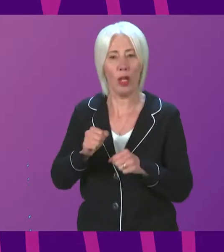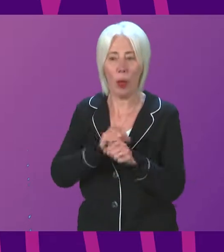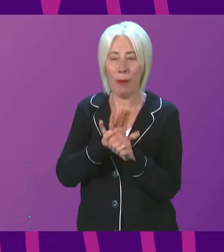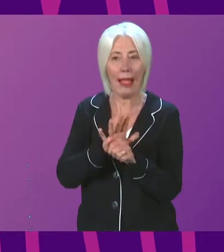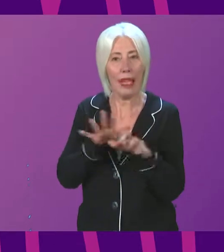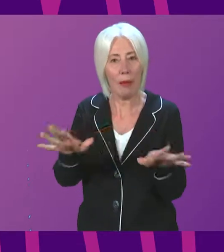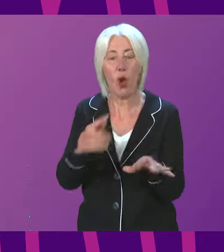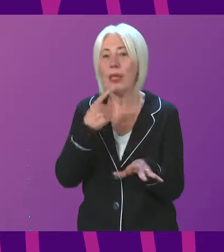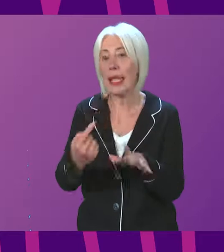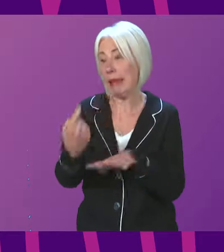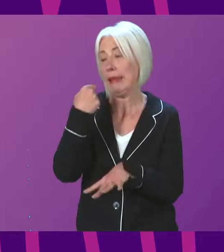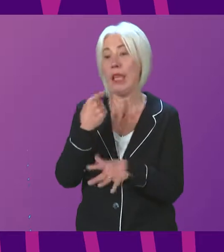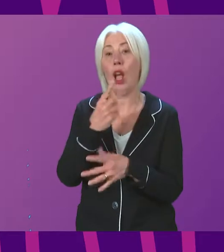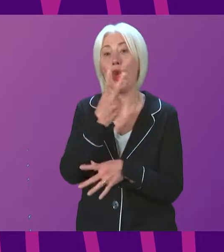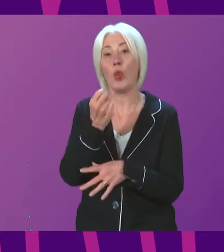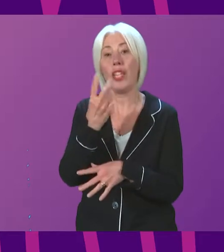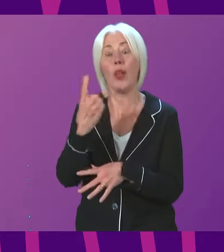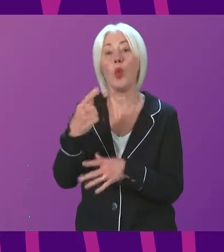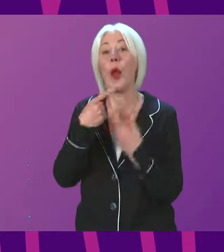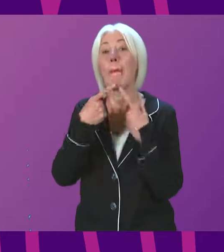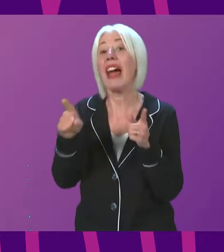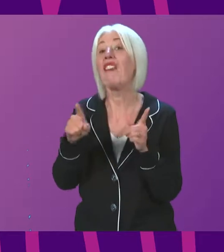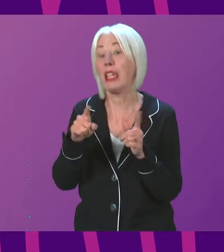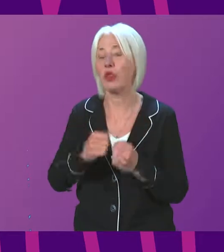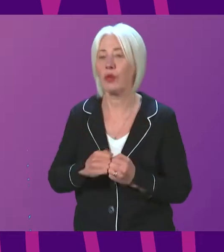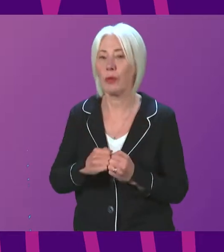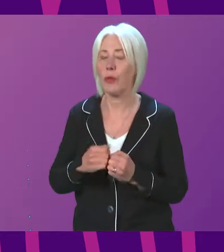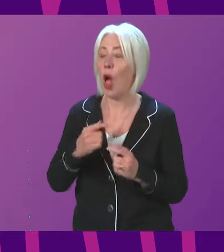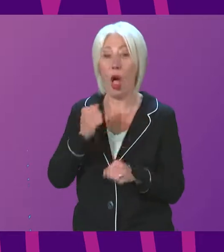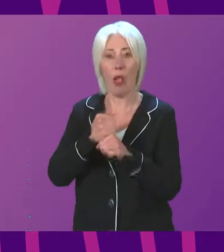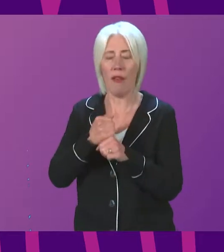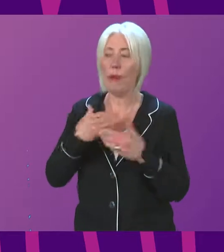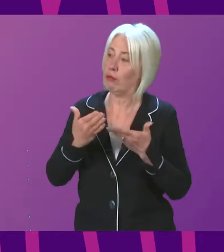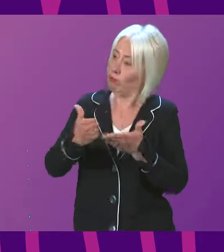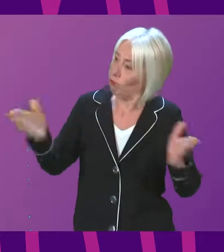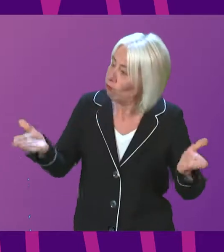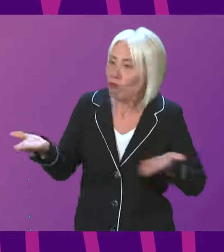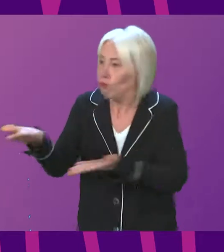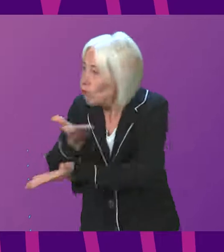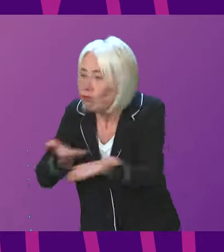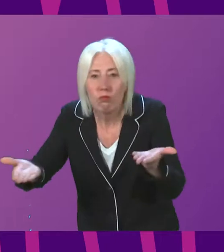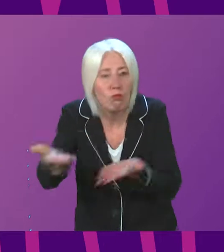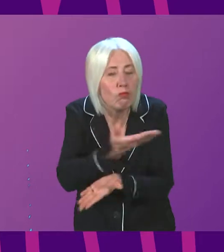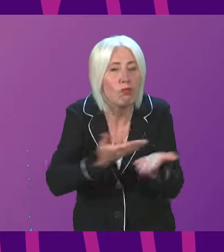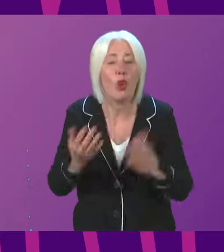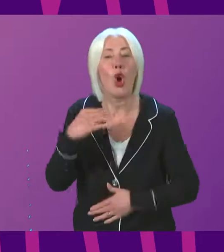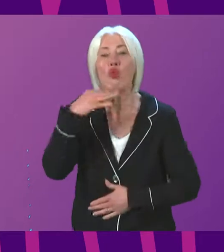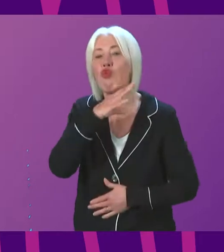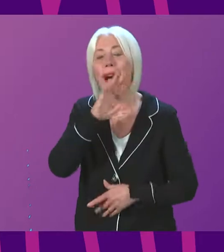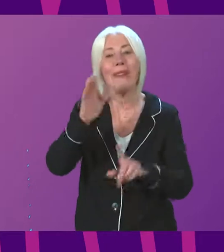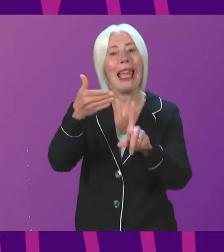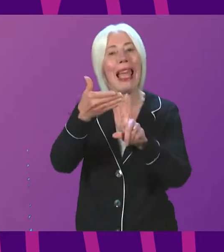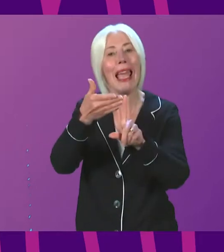manifesto. In fulfilling this commitment, the Government took time to meaningfully and openly engage with the public on draft aims and